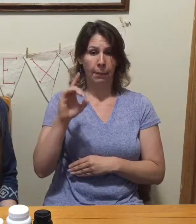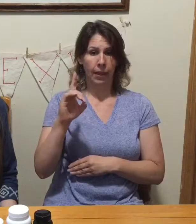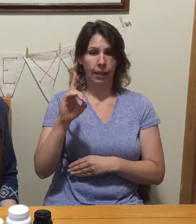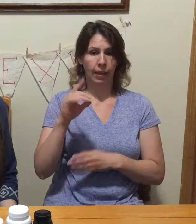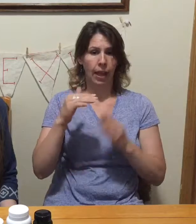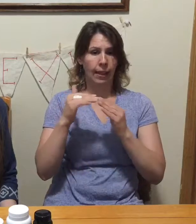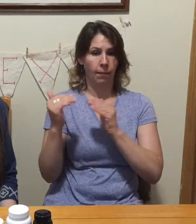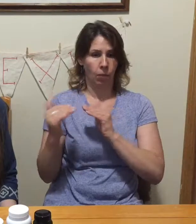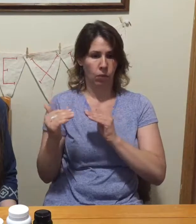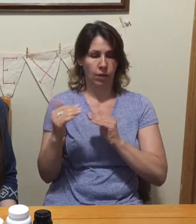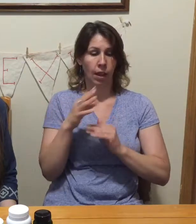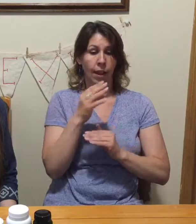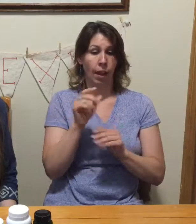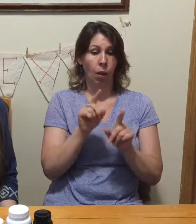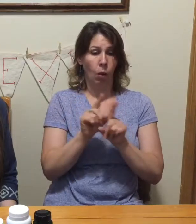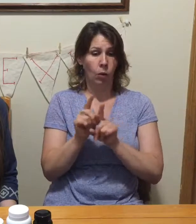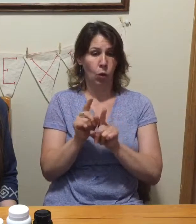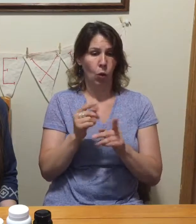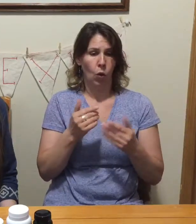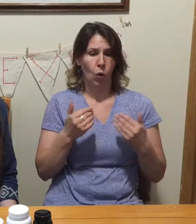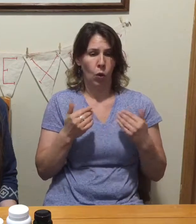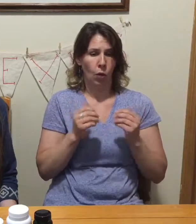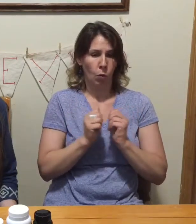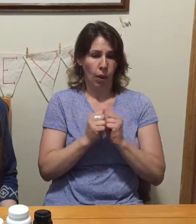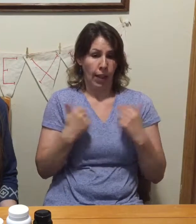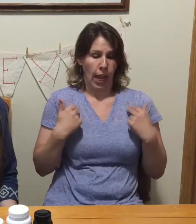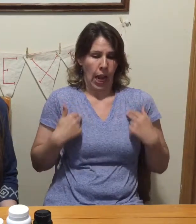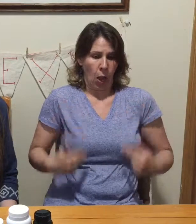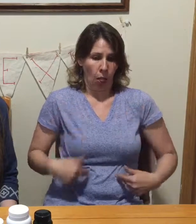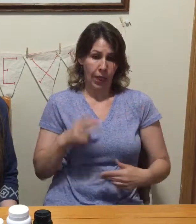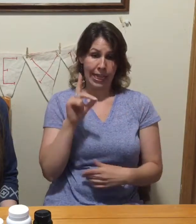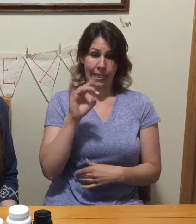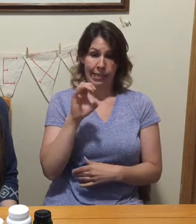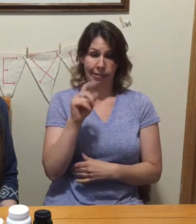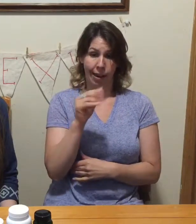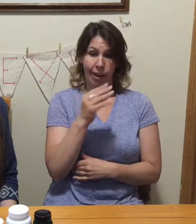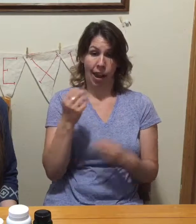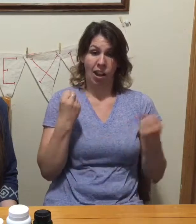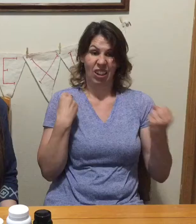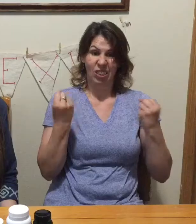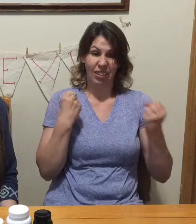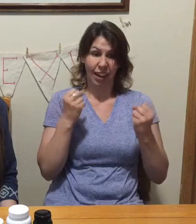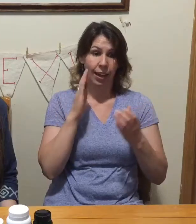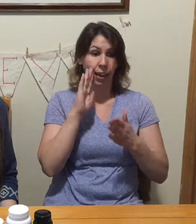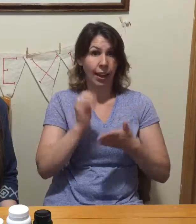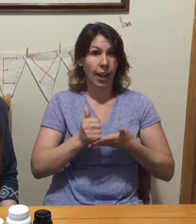And with a healthy diet and exercise, it can help with weight management.